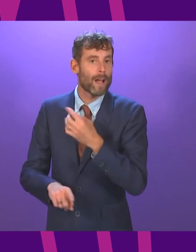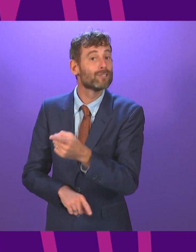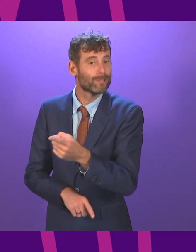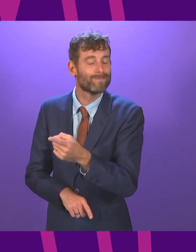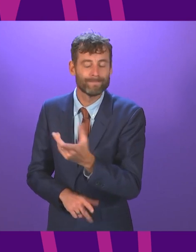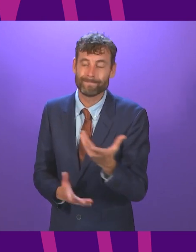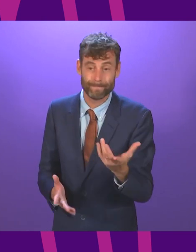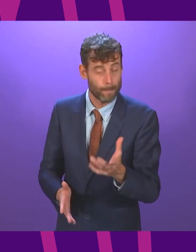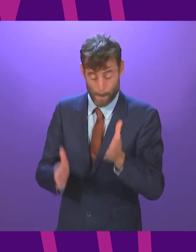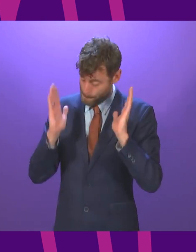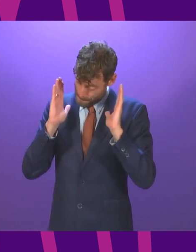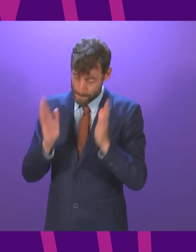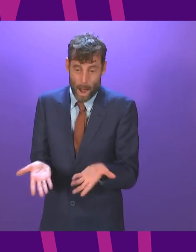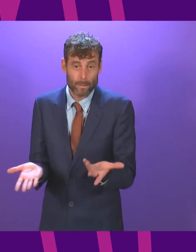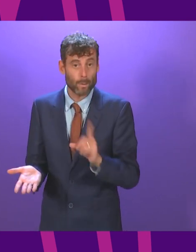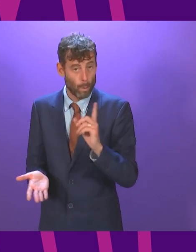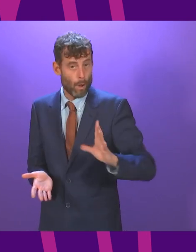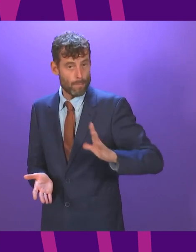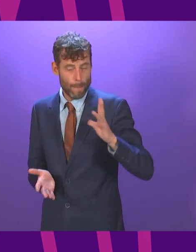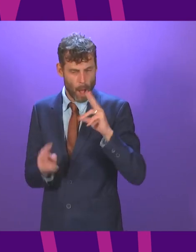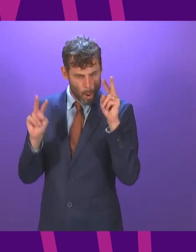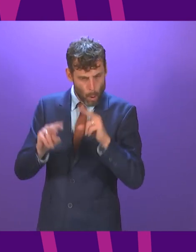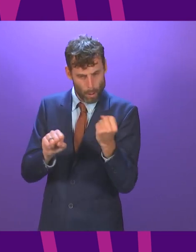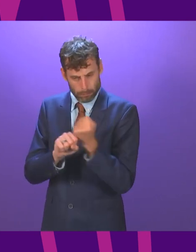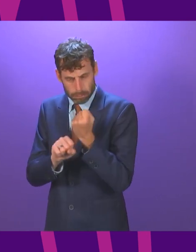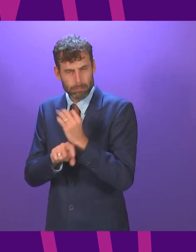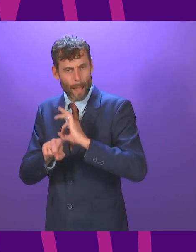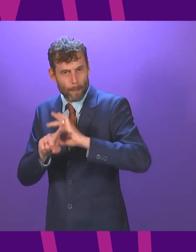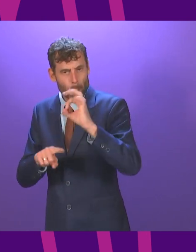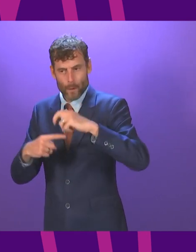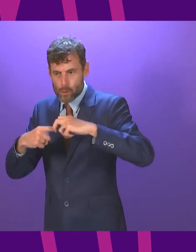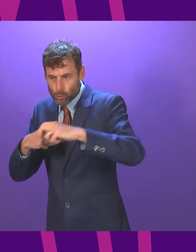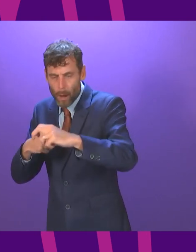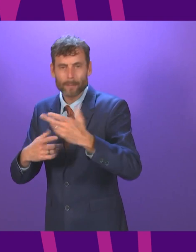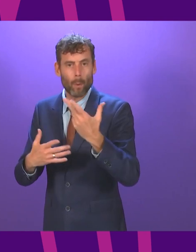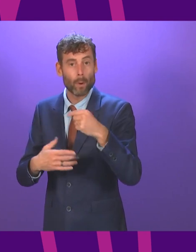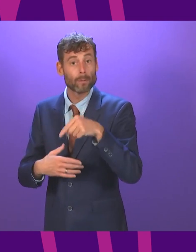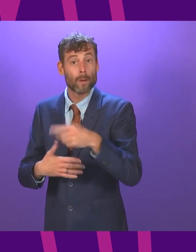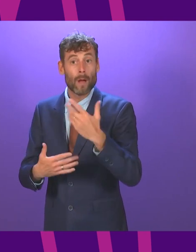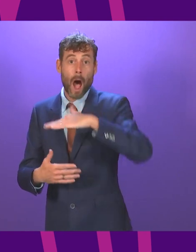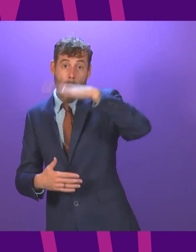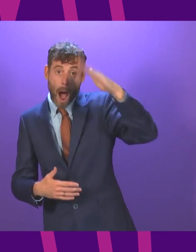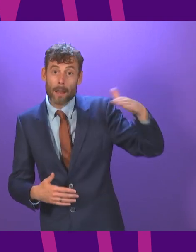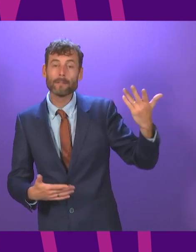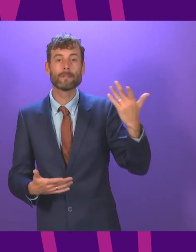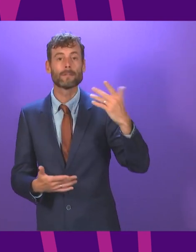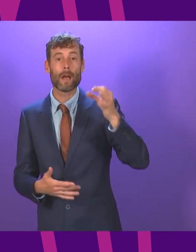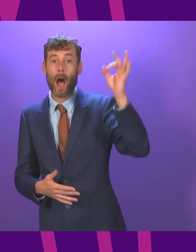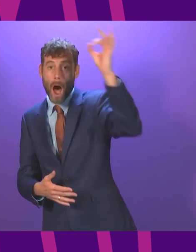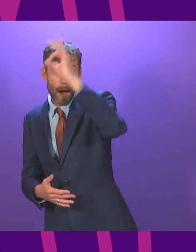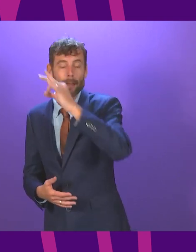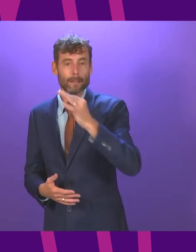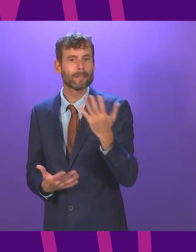we have to develop public transport and active travel options across the highlands and islands I was going to say as much as in the rest of the country but more so given the